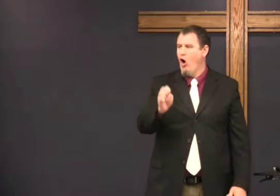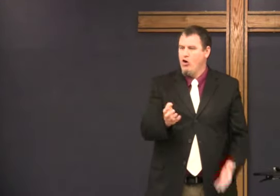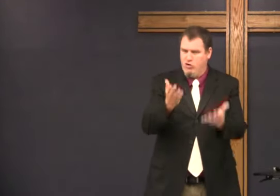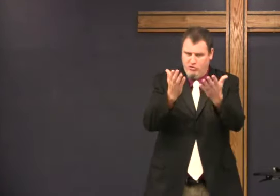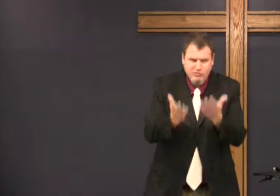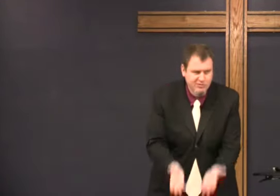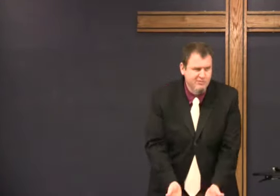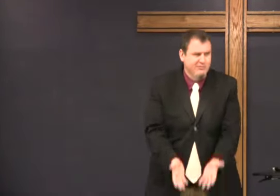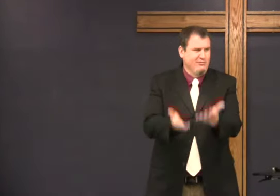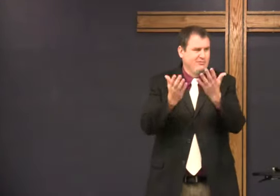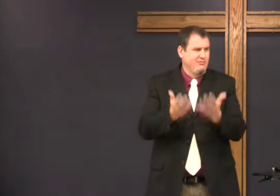You just are.